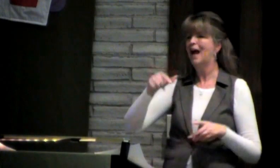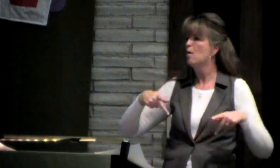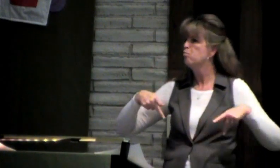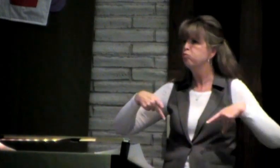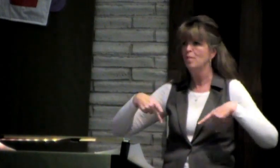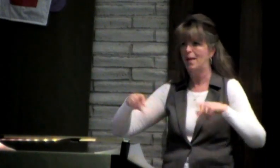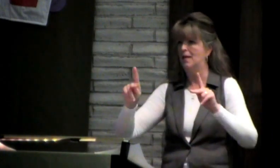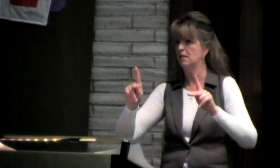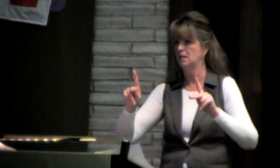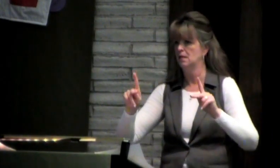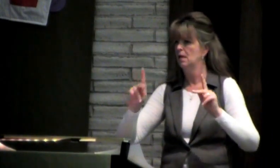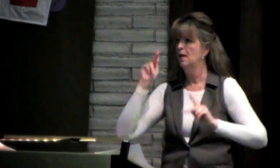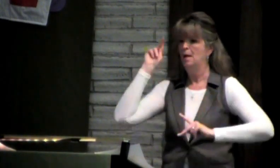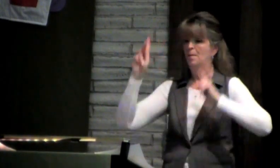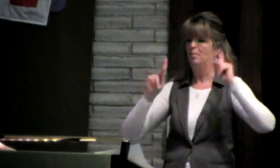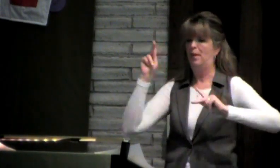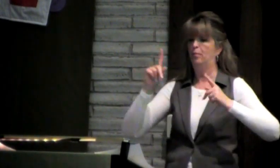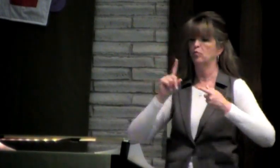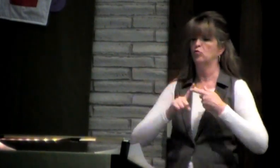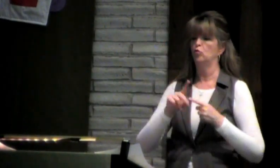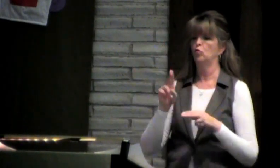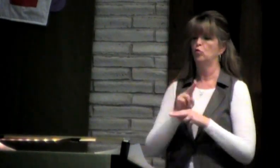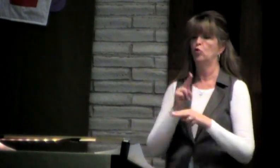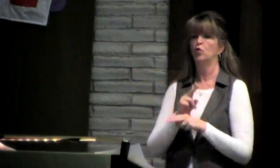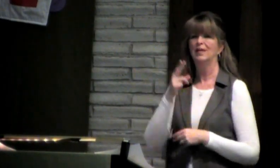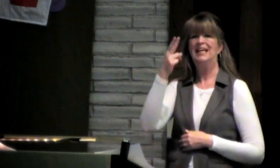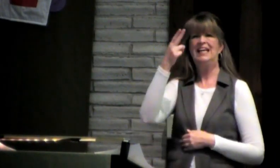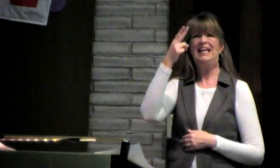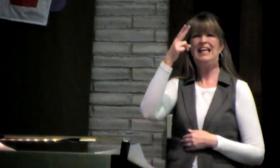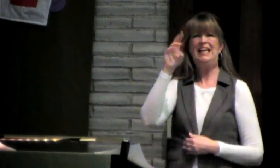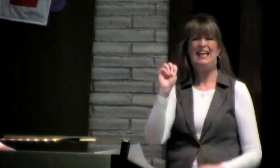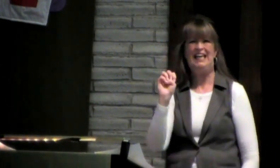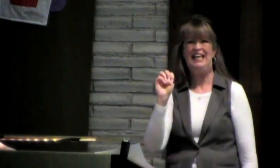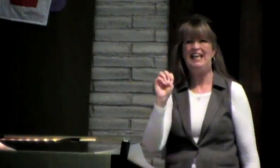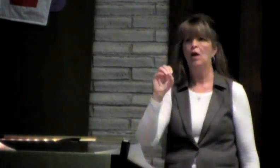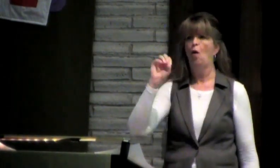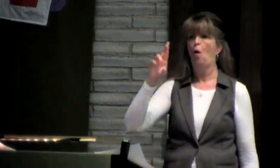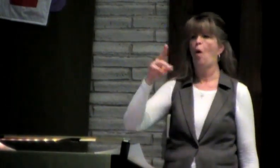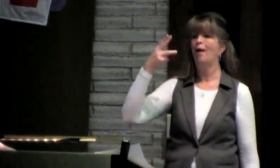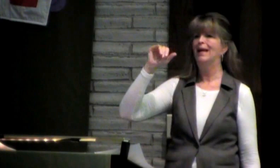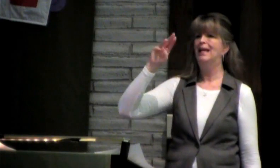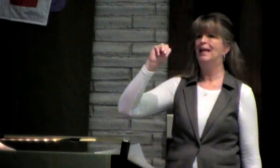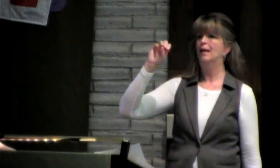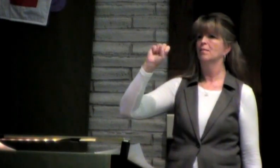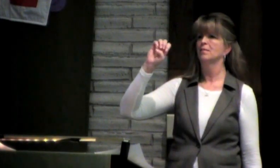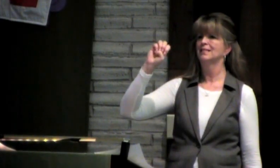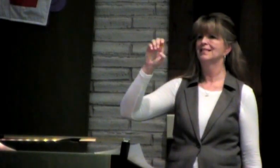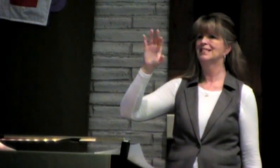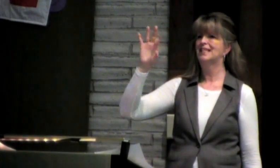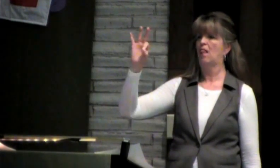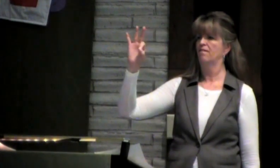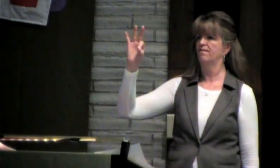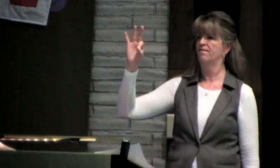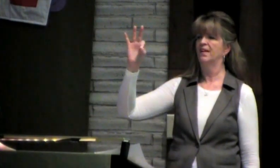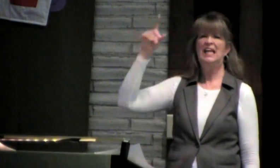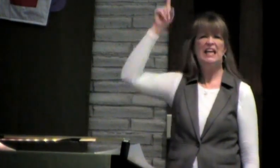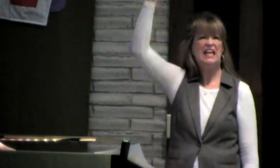Seminary, they're not, the students are not allowed to use the pronoun he or himself.